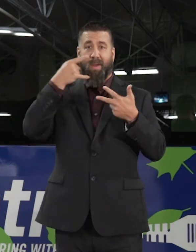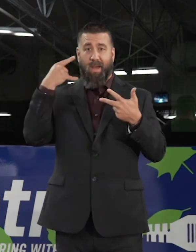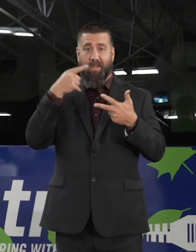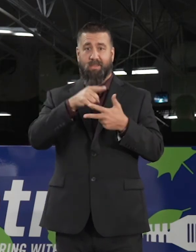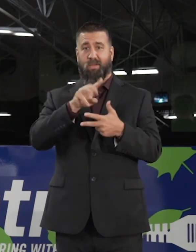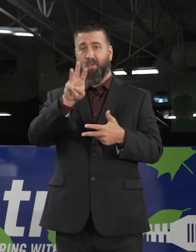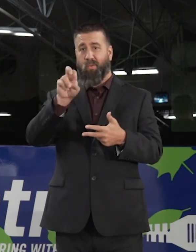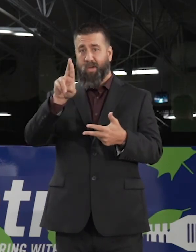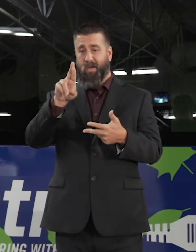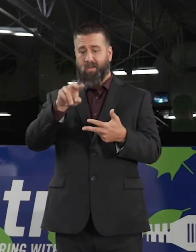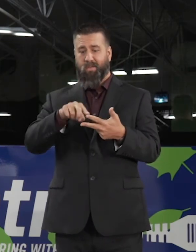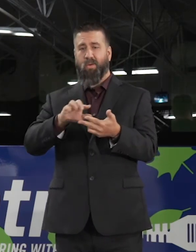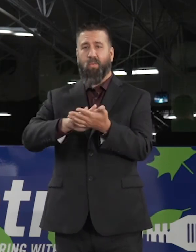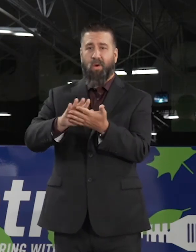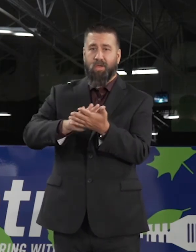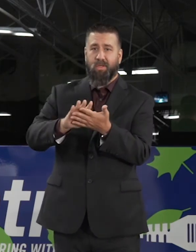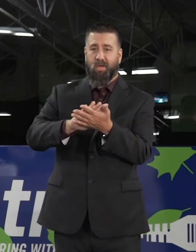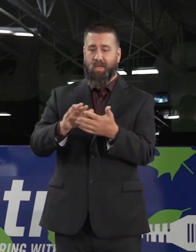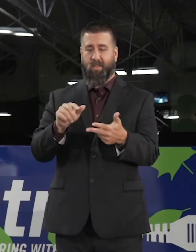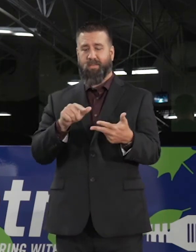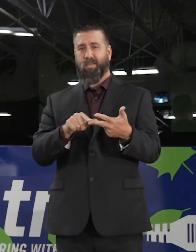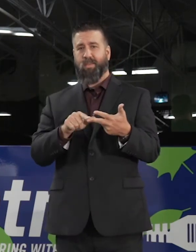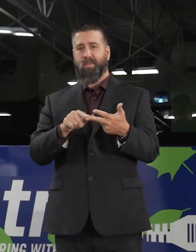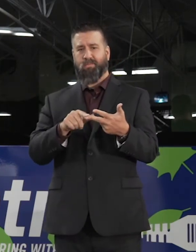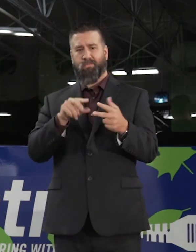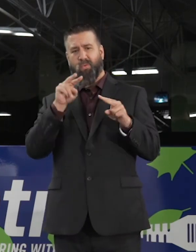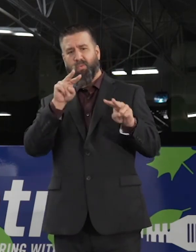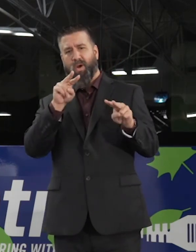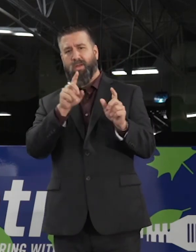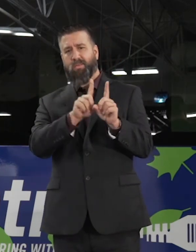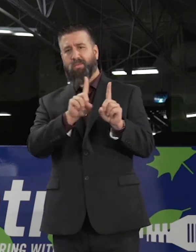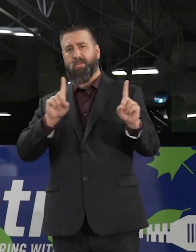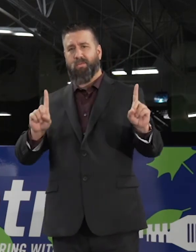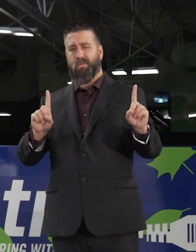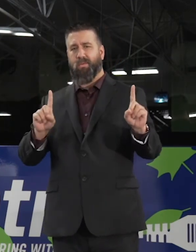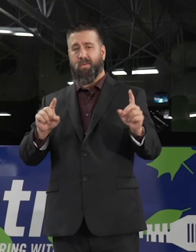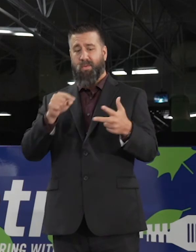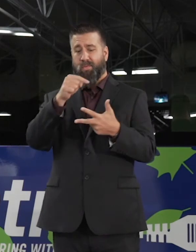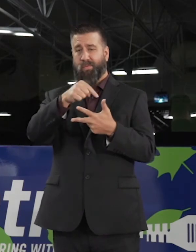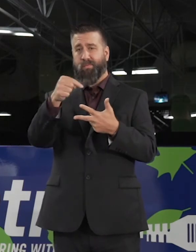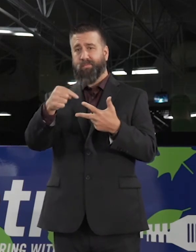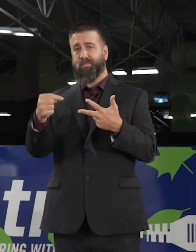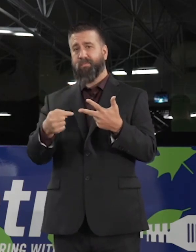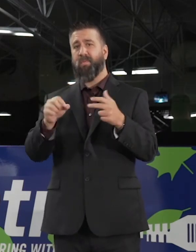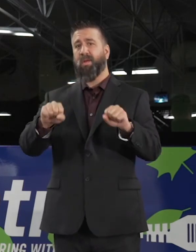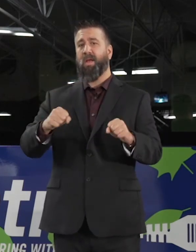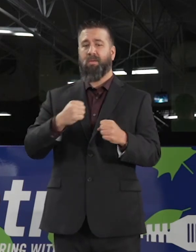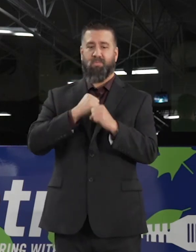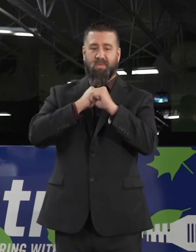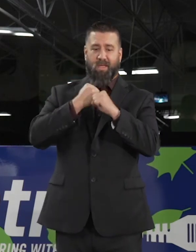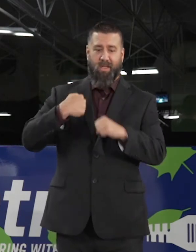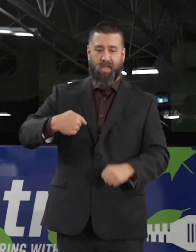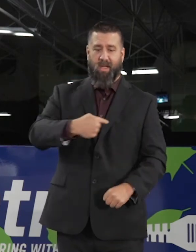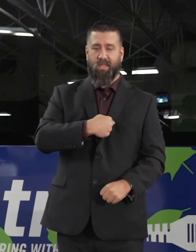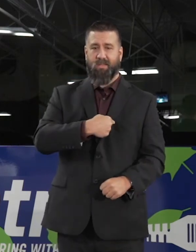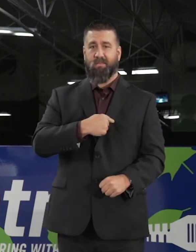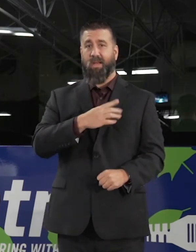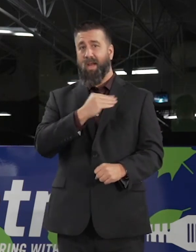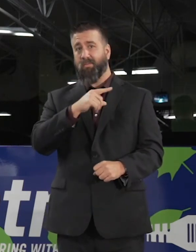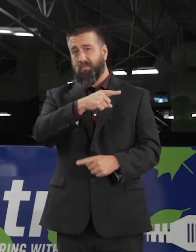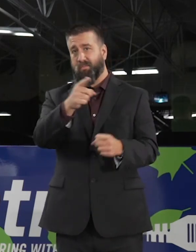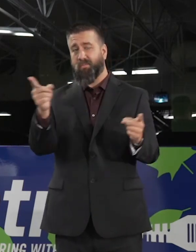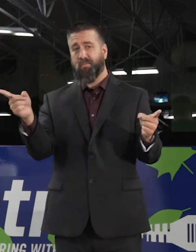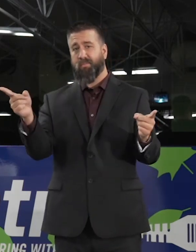and watch your social distancing. Those three W's are the things that can protect us, our workforce, and our community.